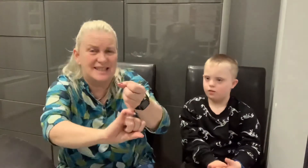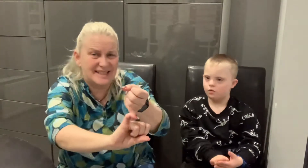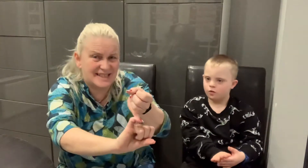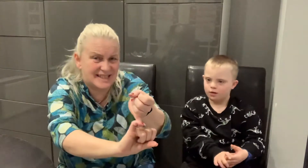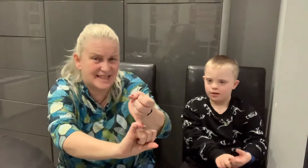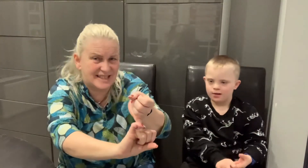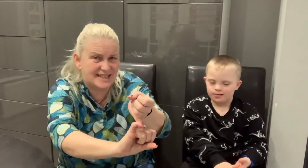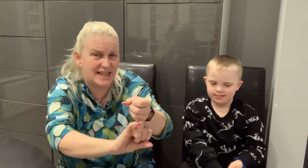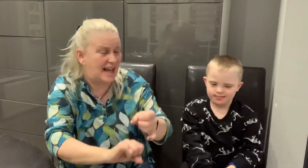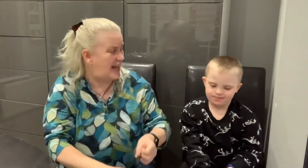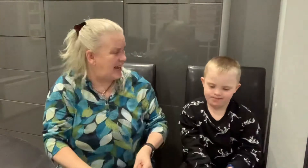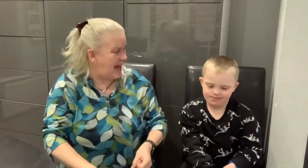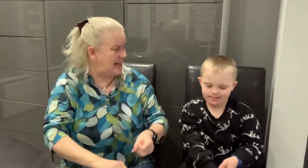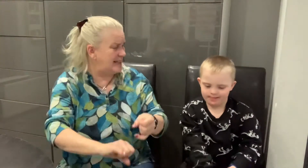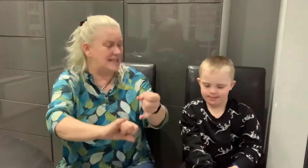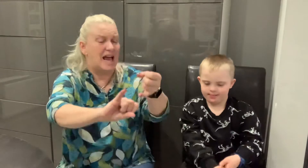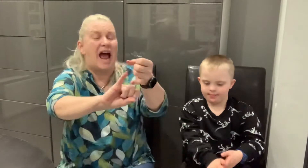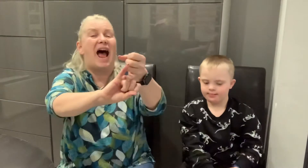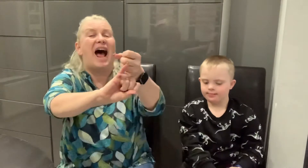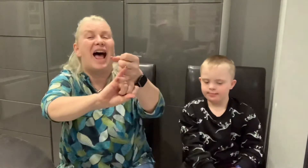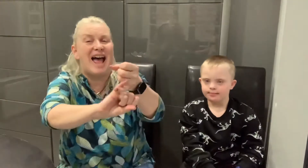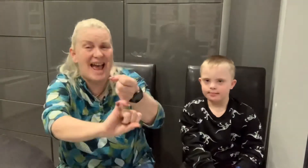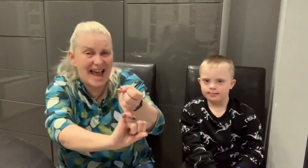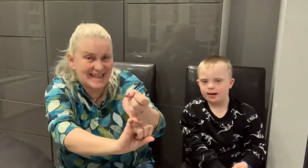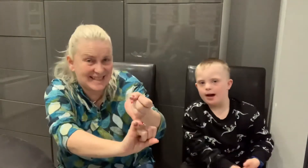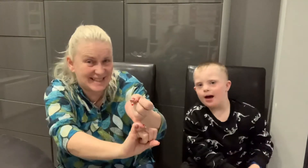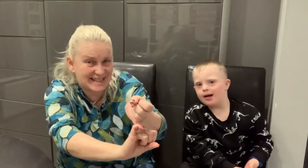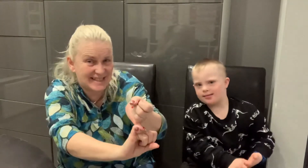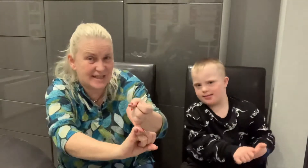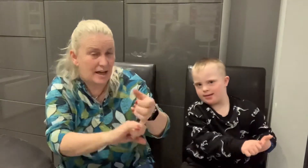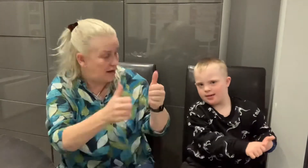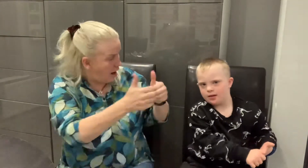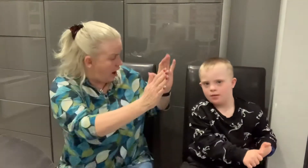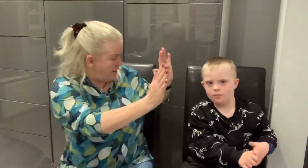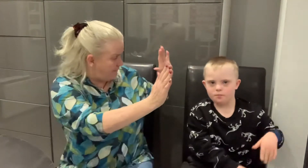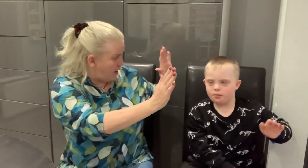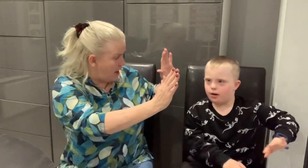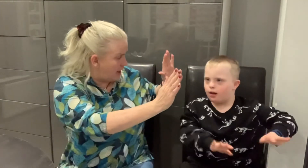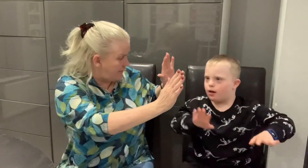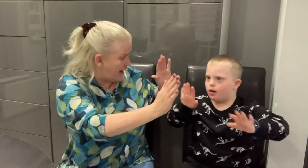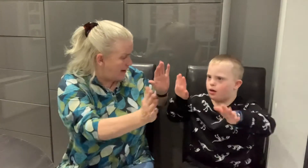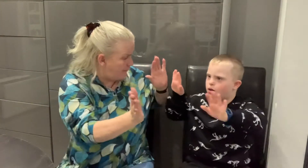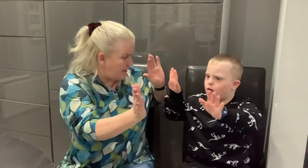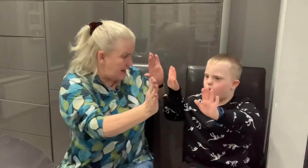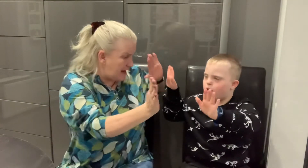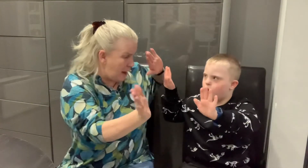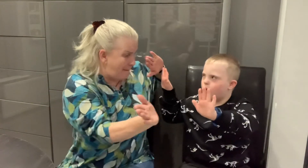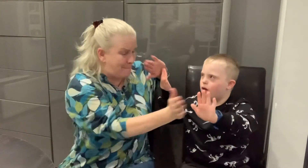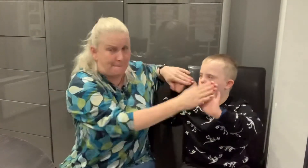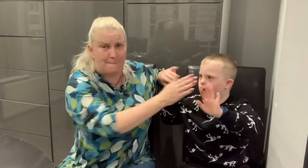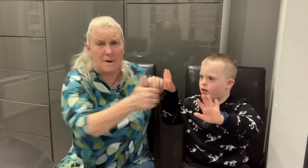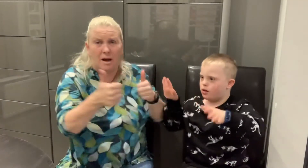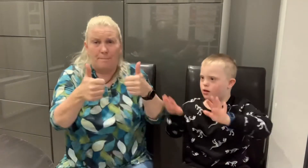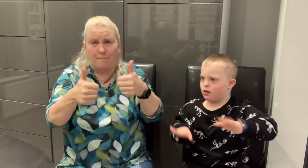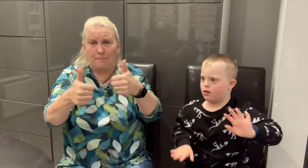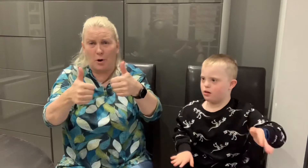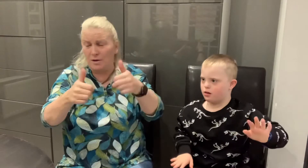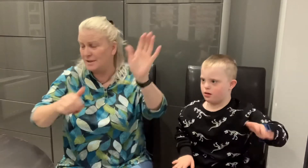S, and S. High five, Alfie. Awesome,